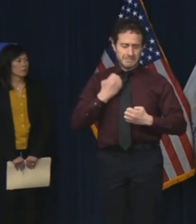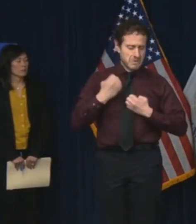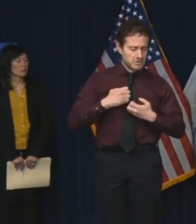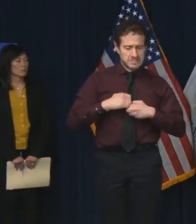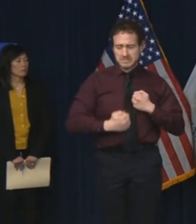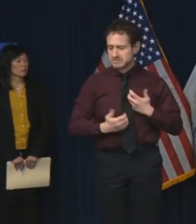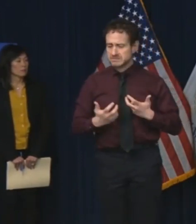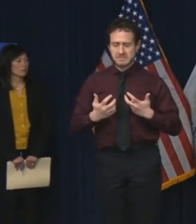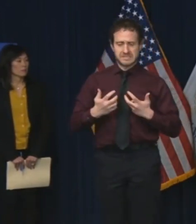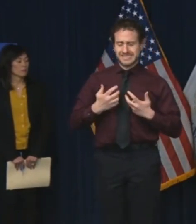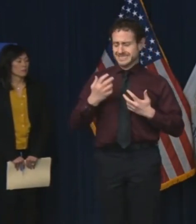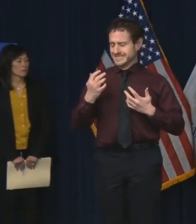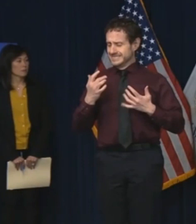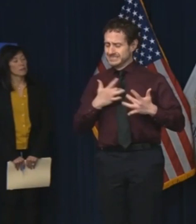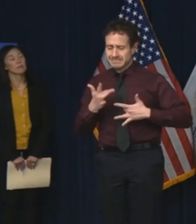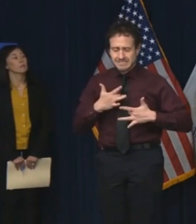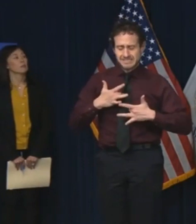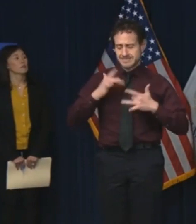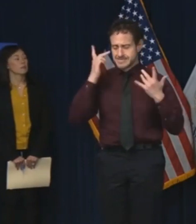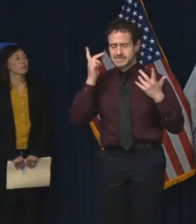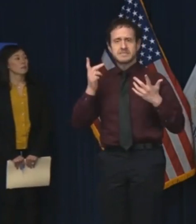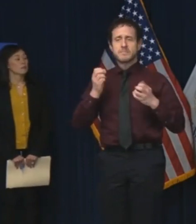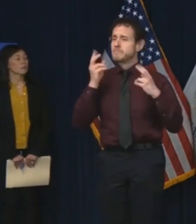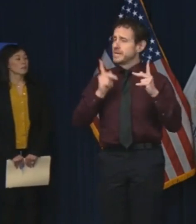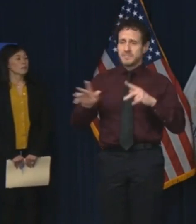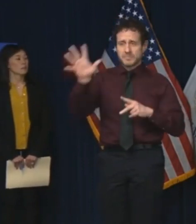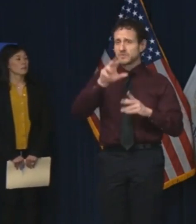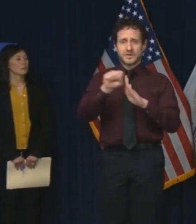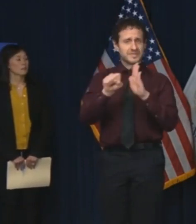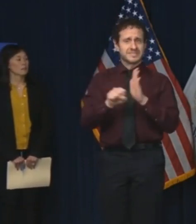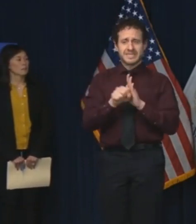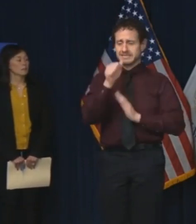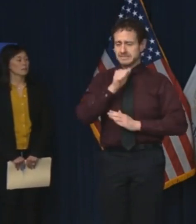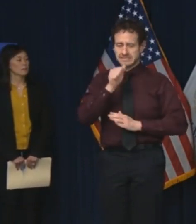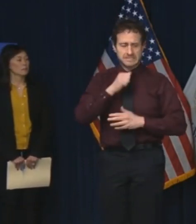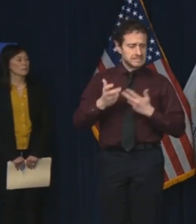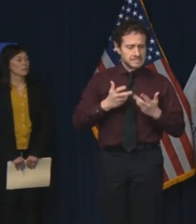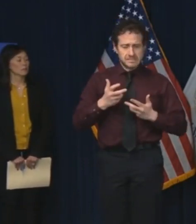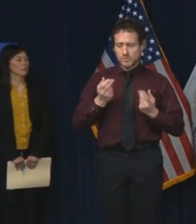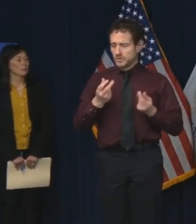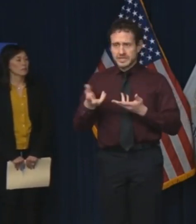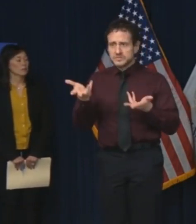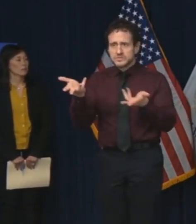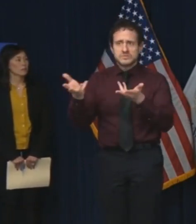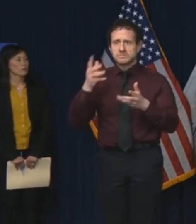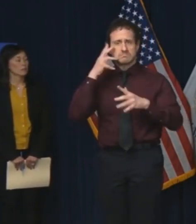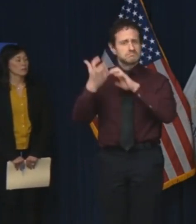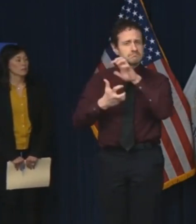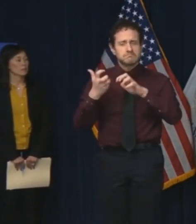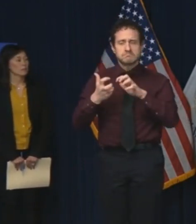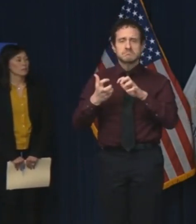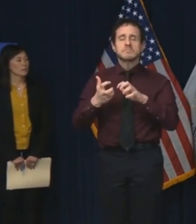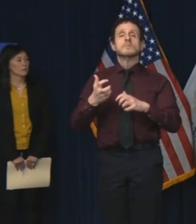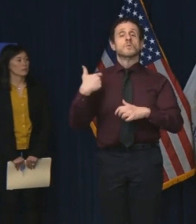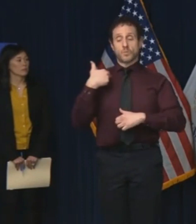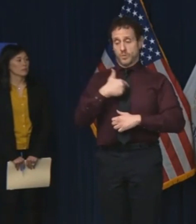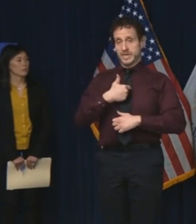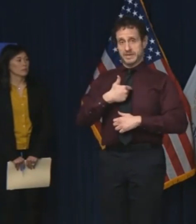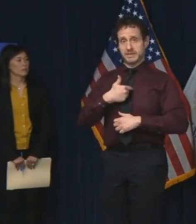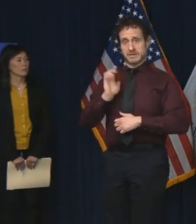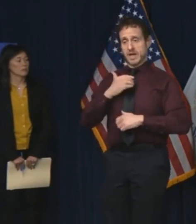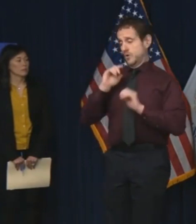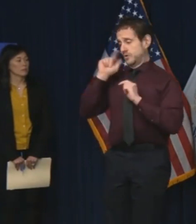all across our state. Please know that we in state government are working hard to support you in every way possible.